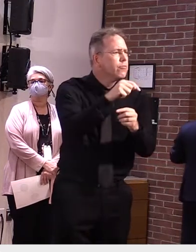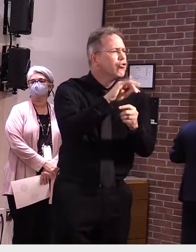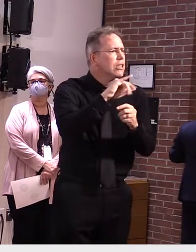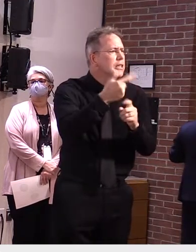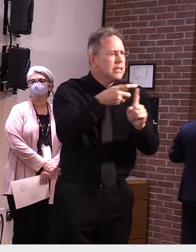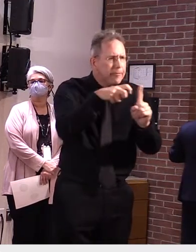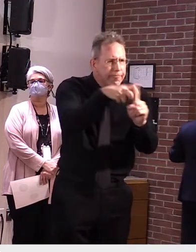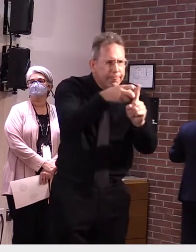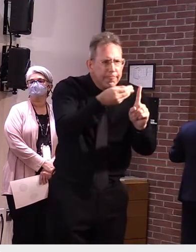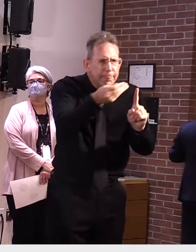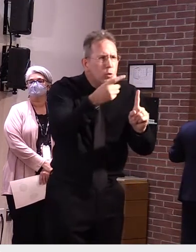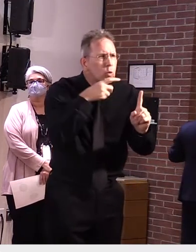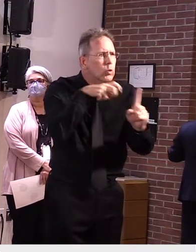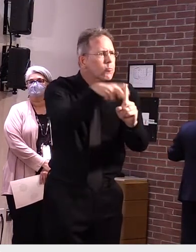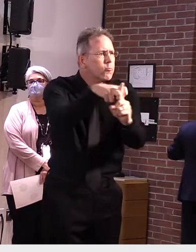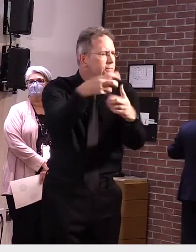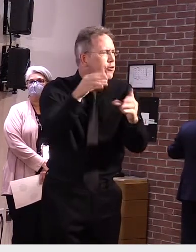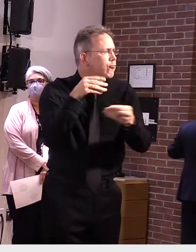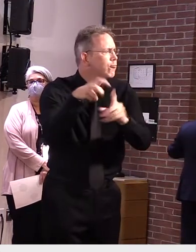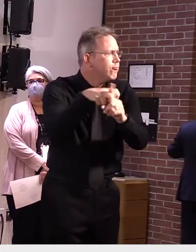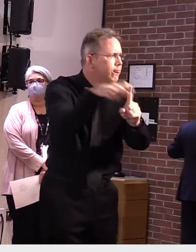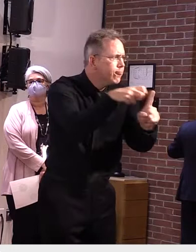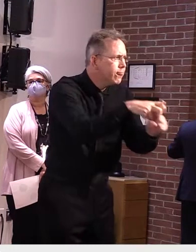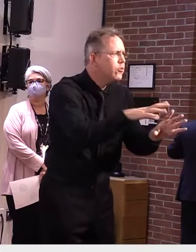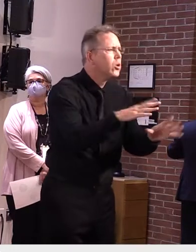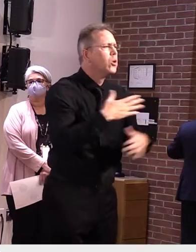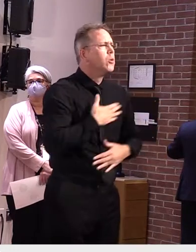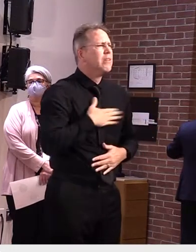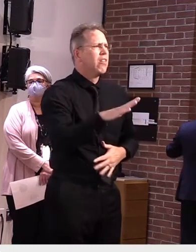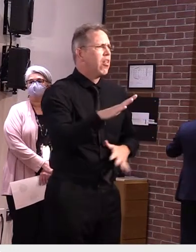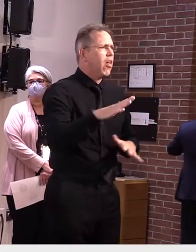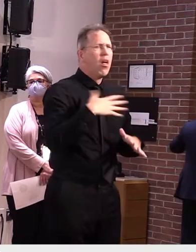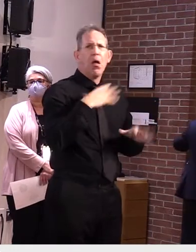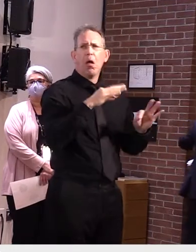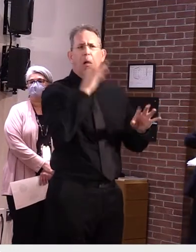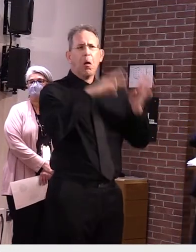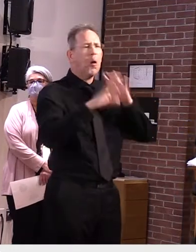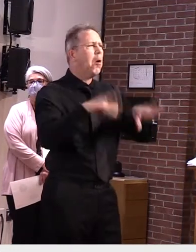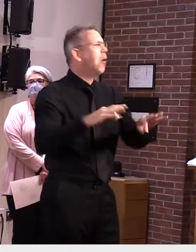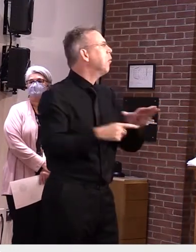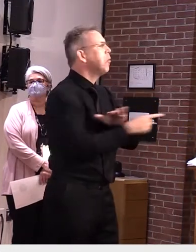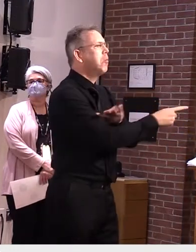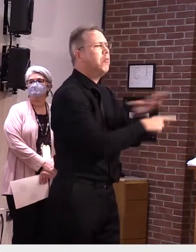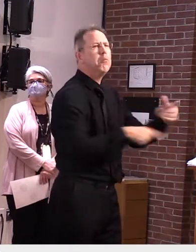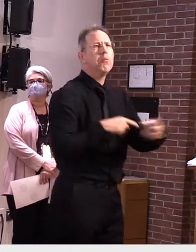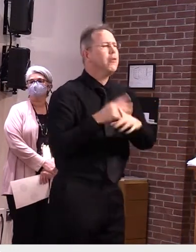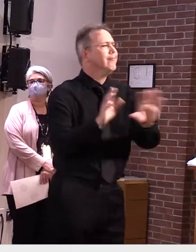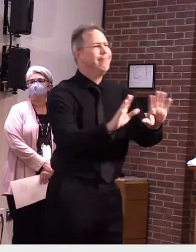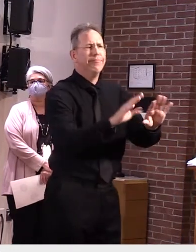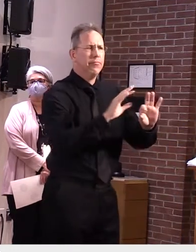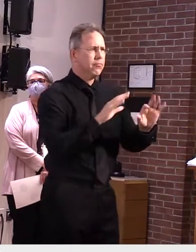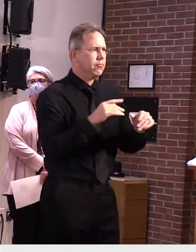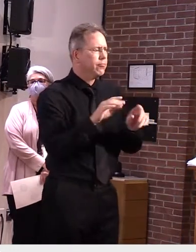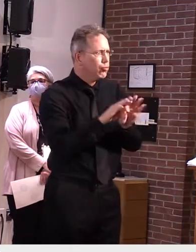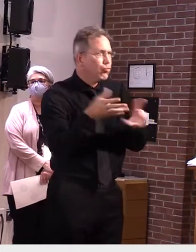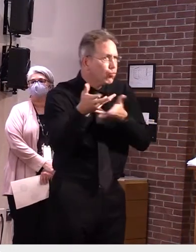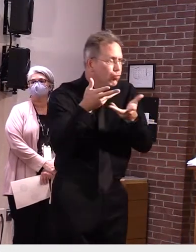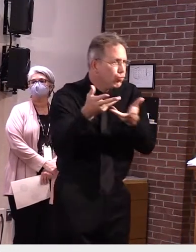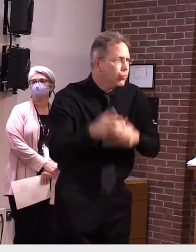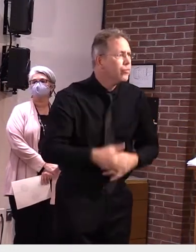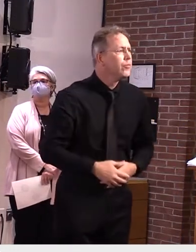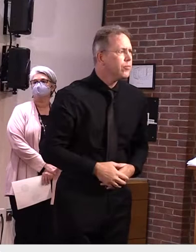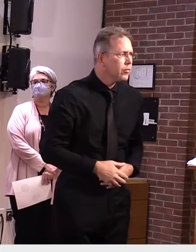please don't let this lull you into complacency. I think each outbreak should be seen as a learning